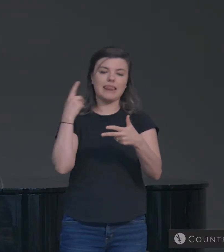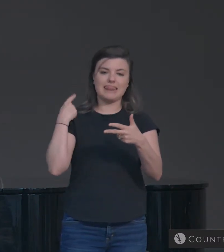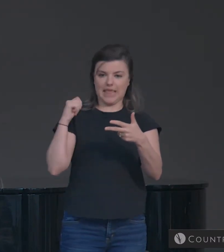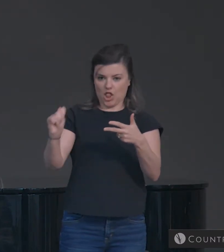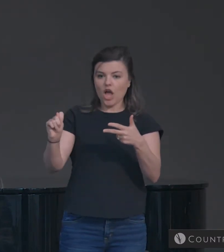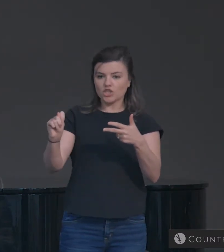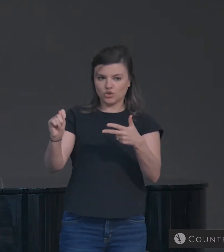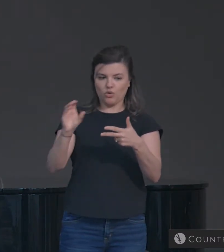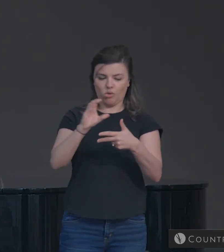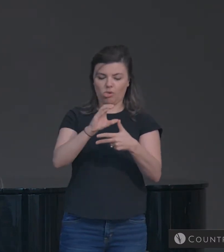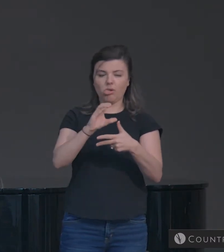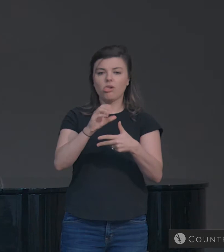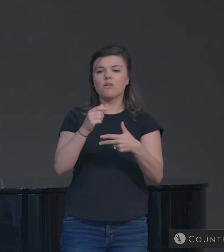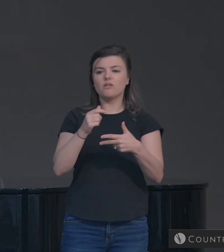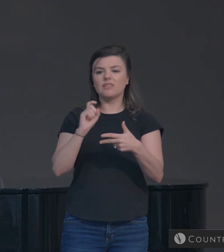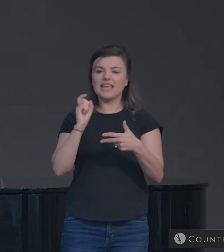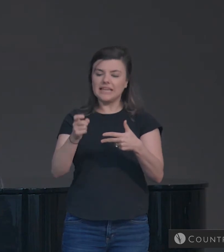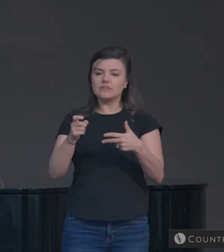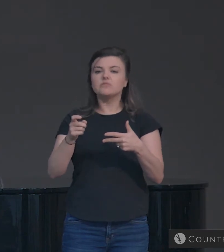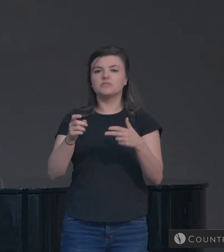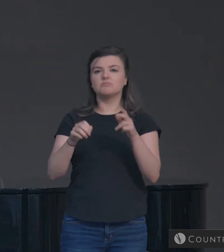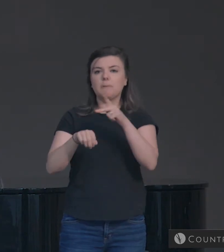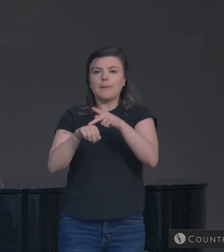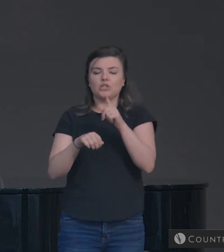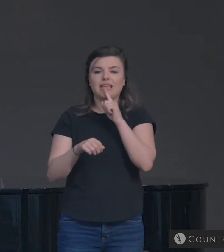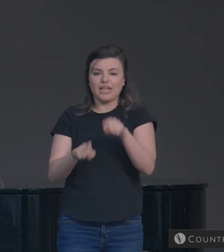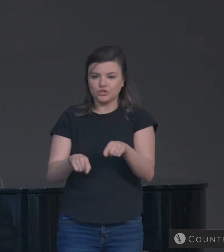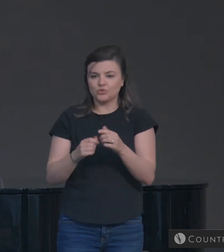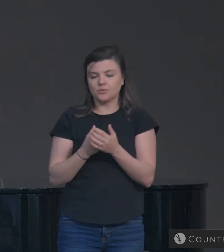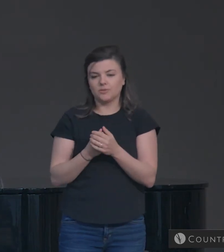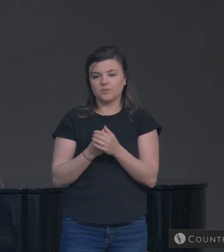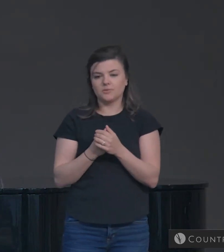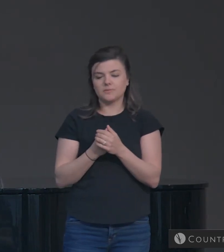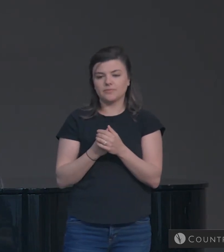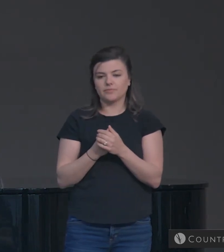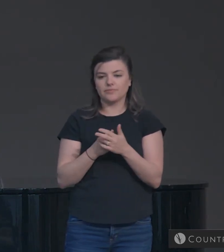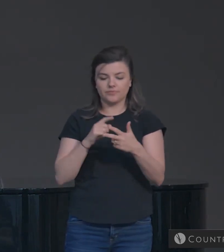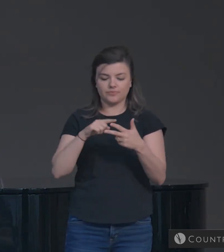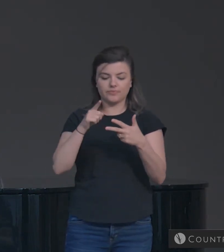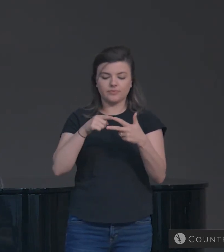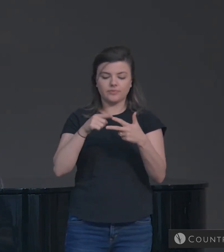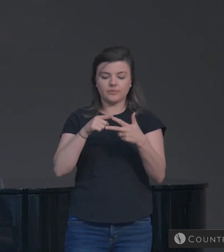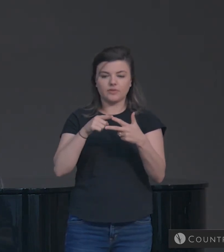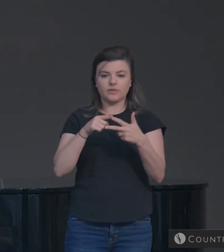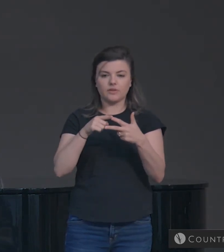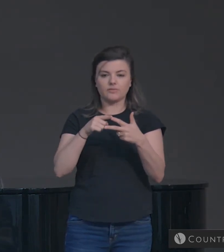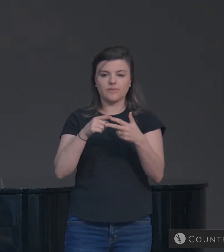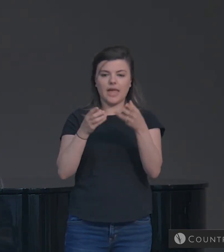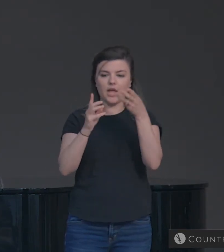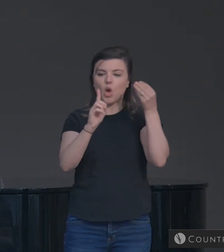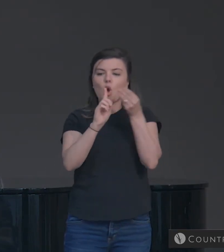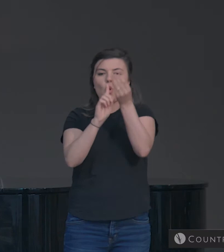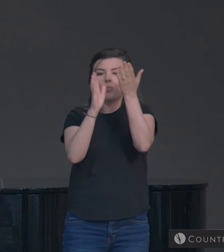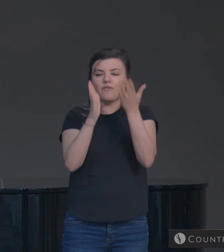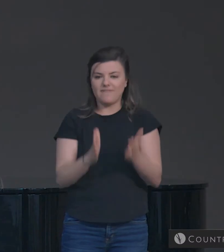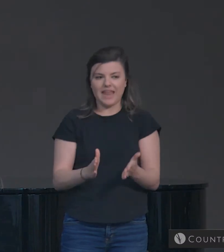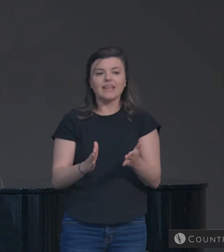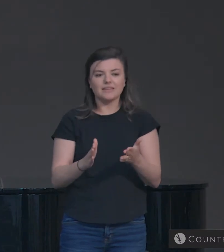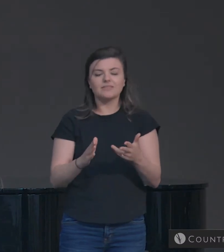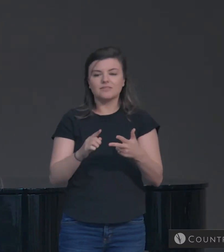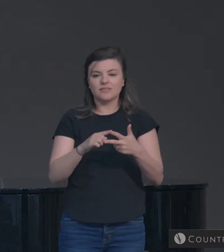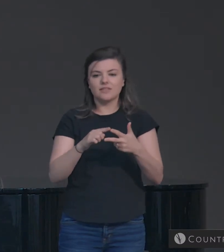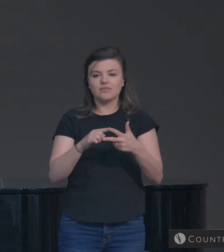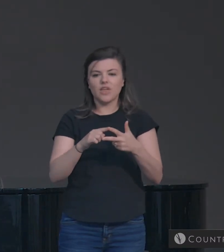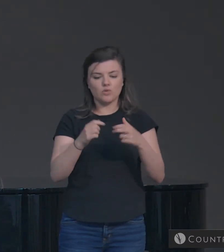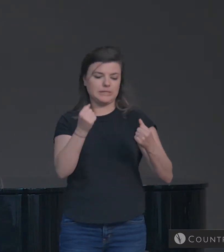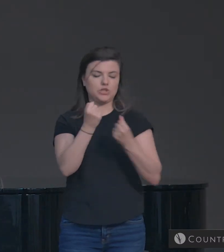that gives us Peter's answer. And then there's a prophetic section which reinforces the